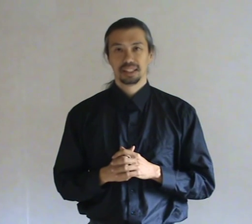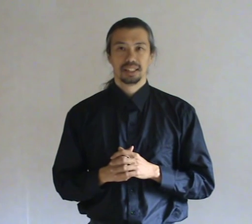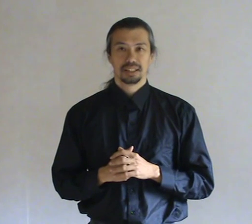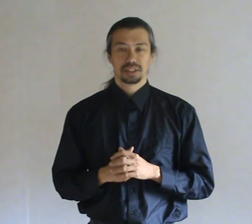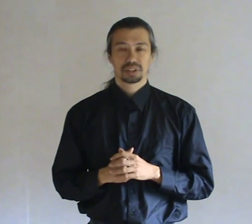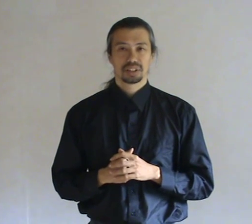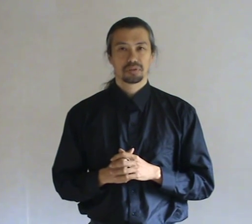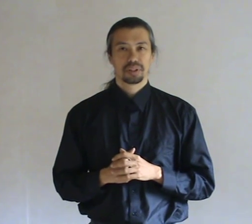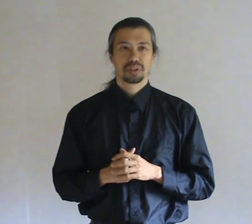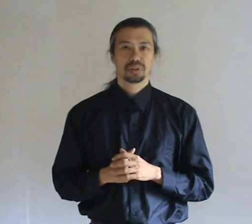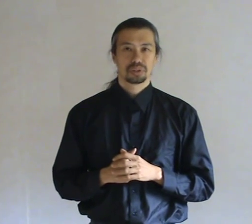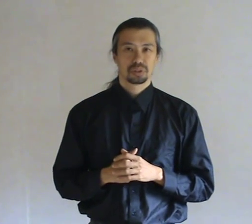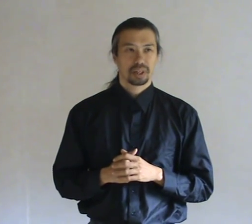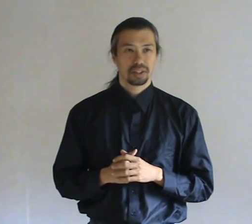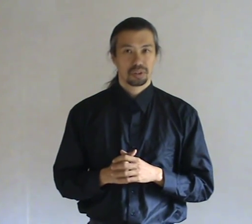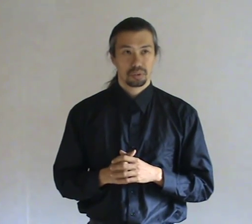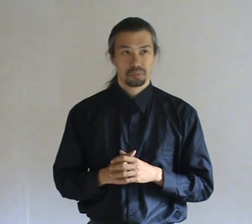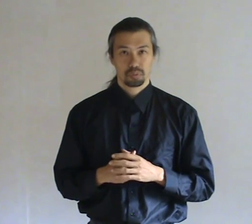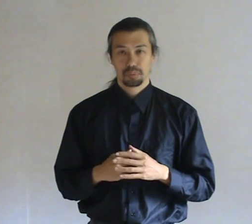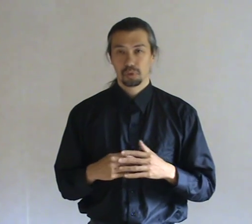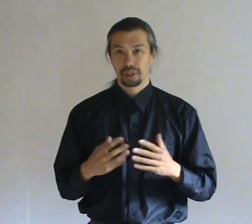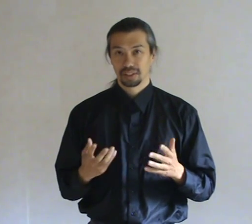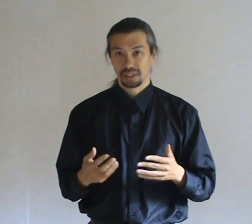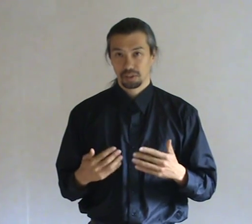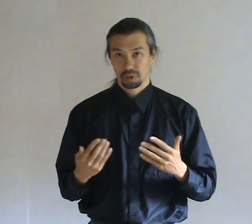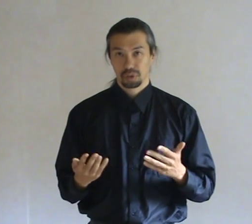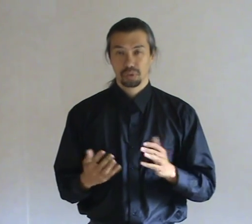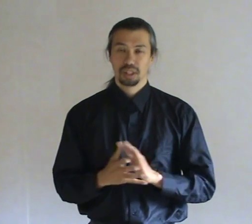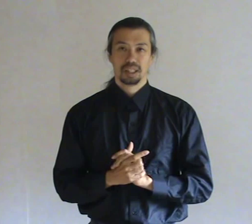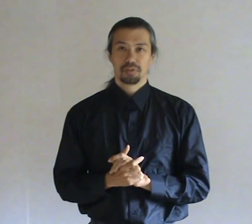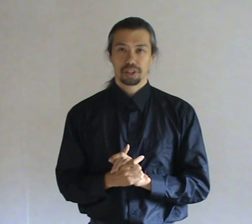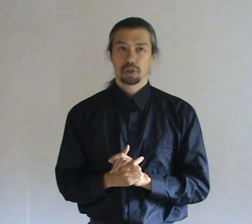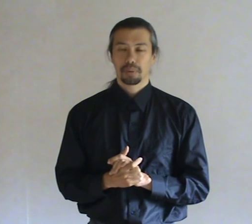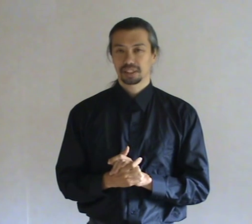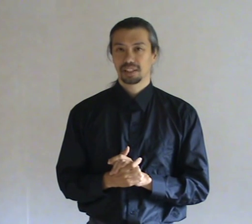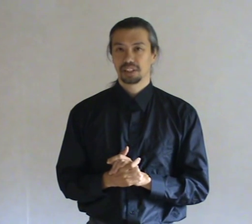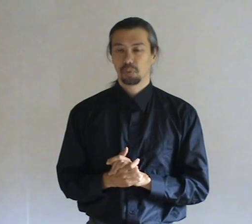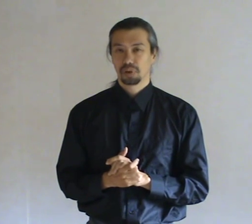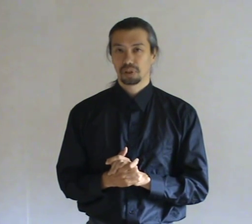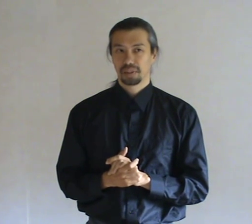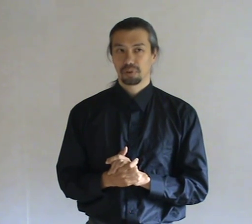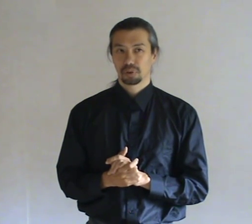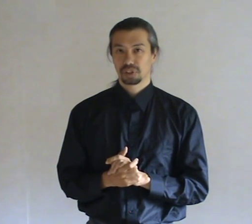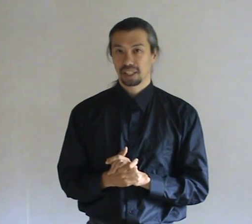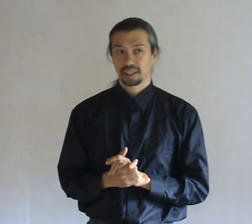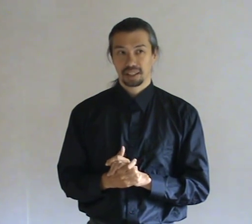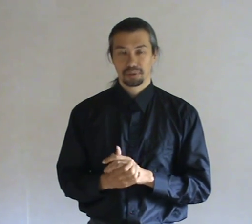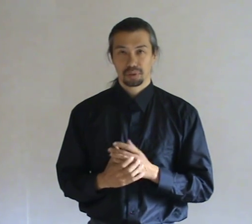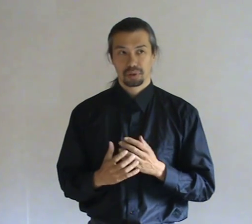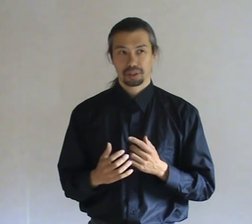So it is not very good to try to remove entities or do very complex energy work. If you are sick. If you are under